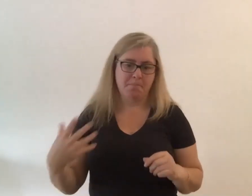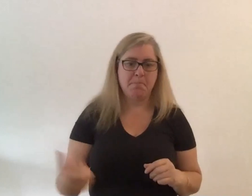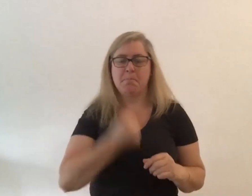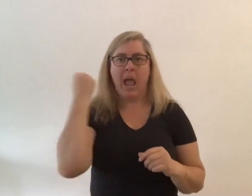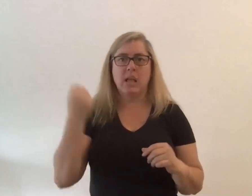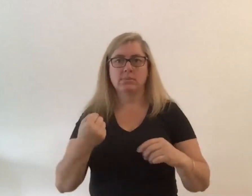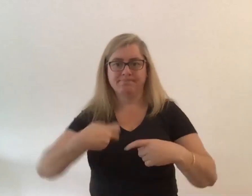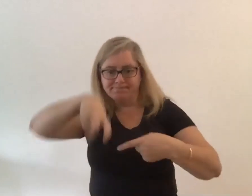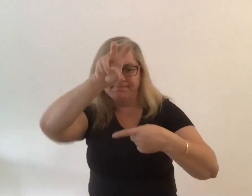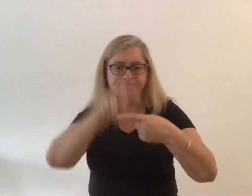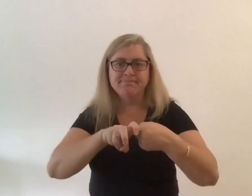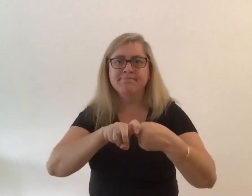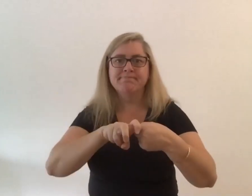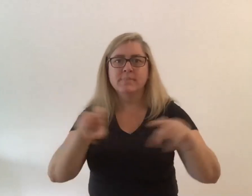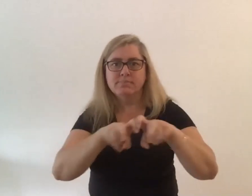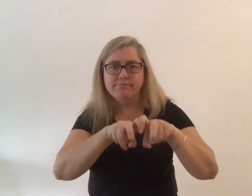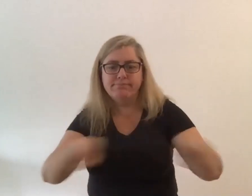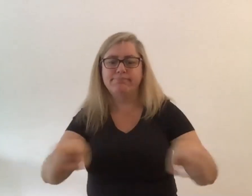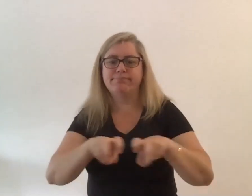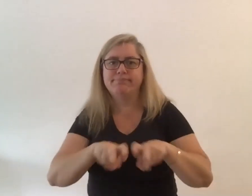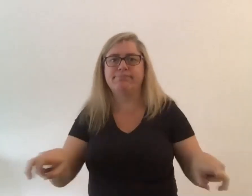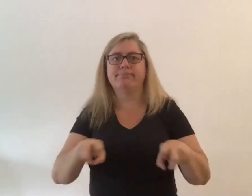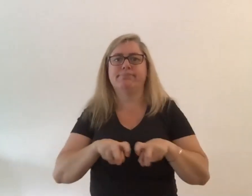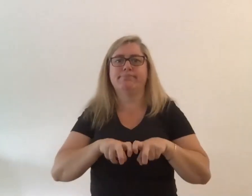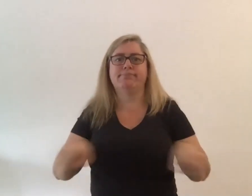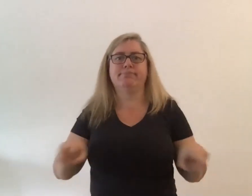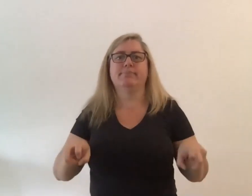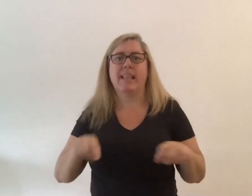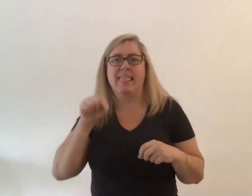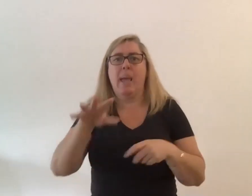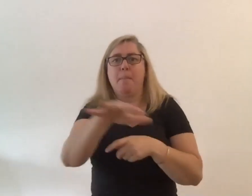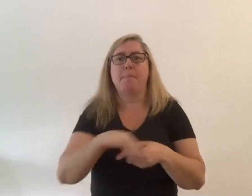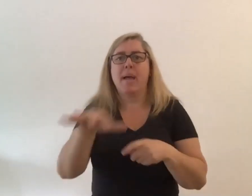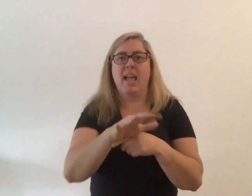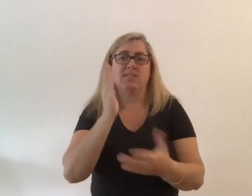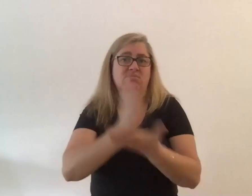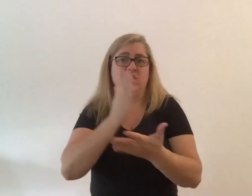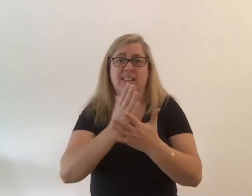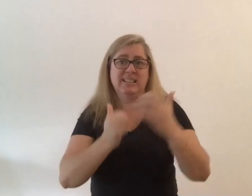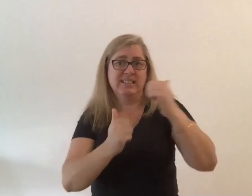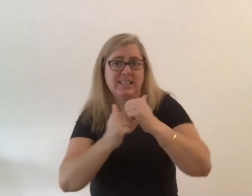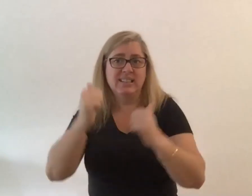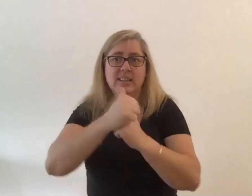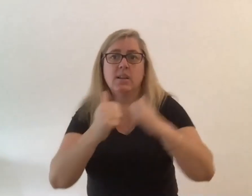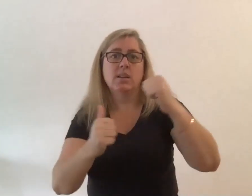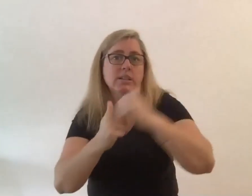structured spaces so i love operating outside and i love